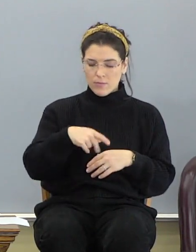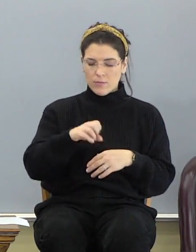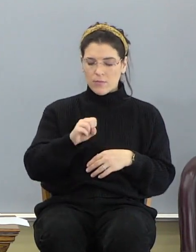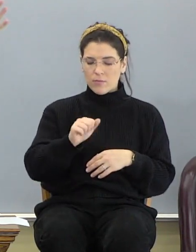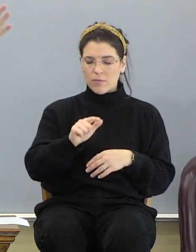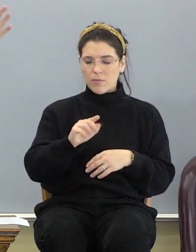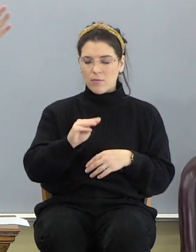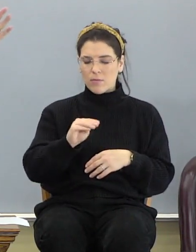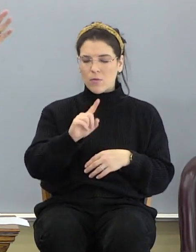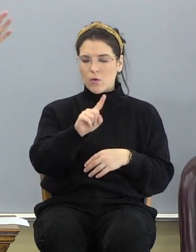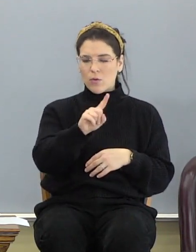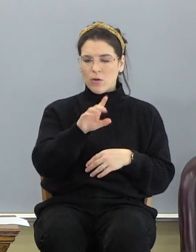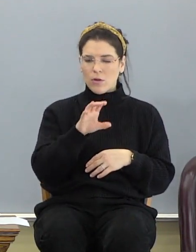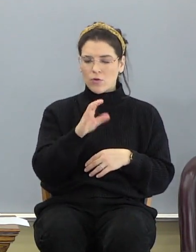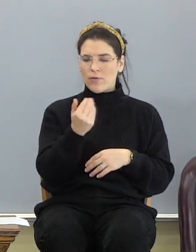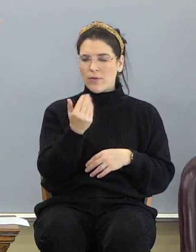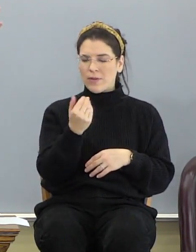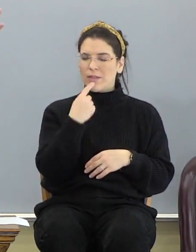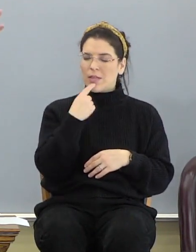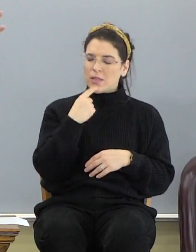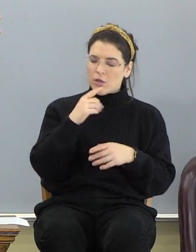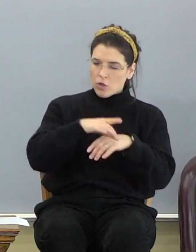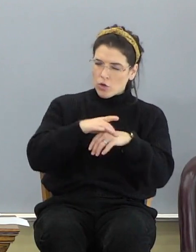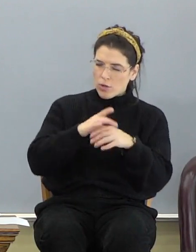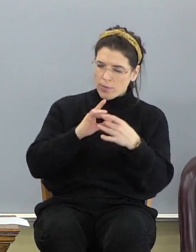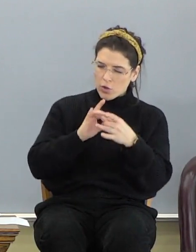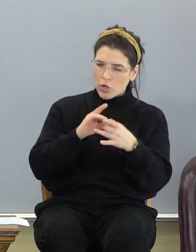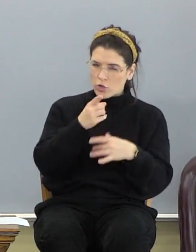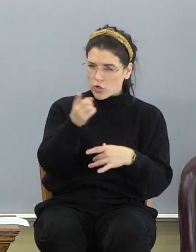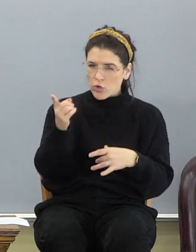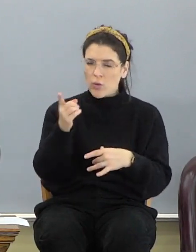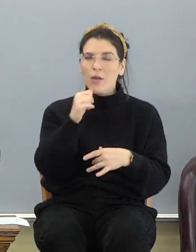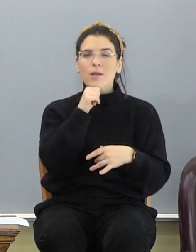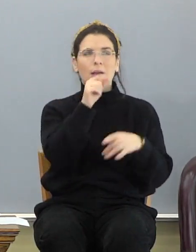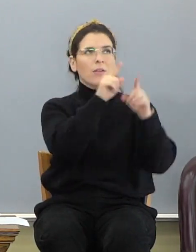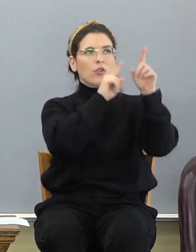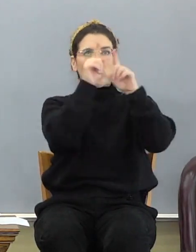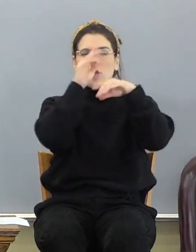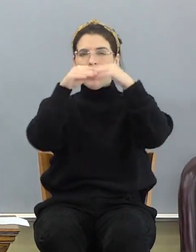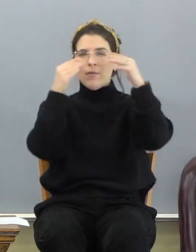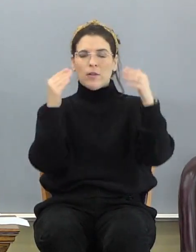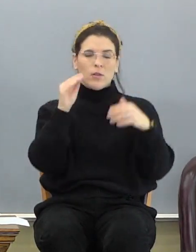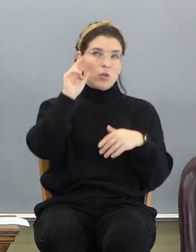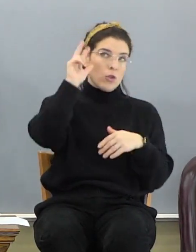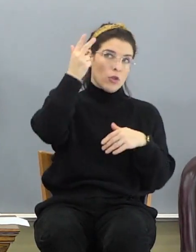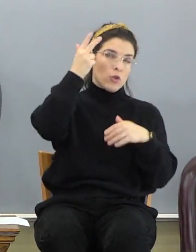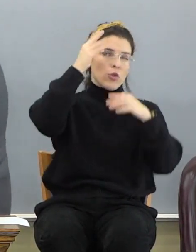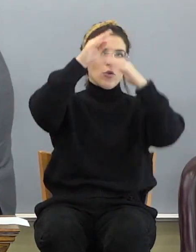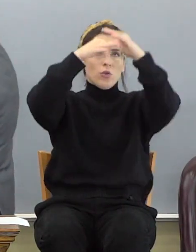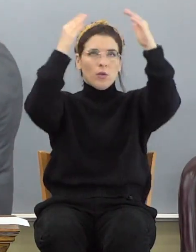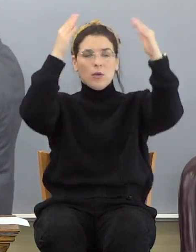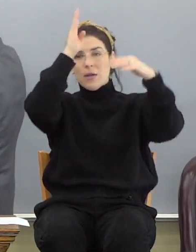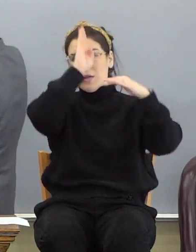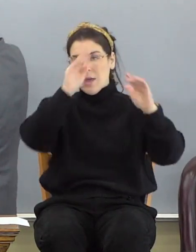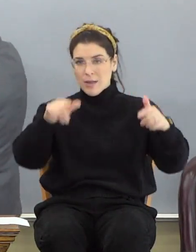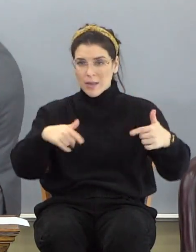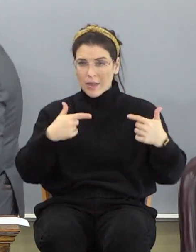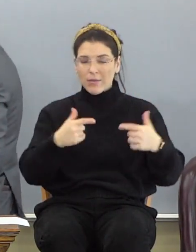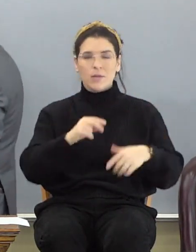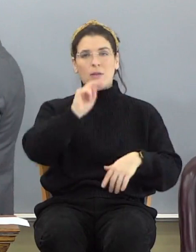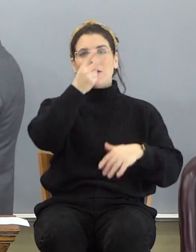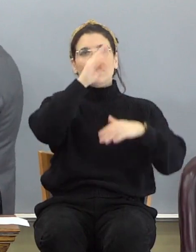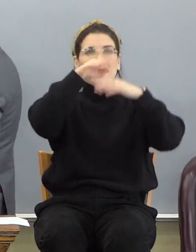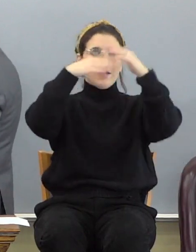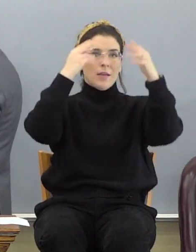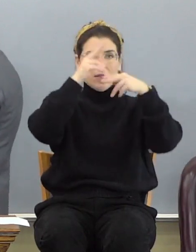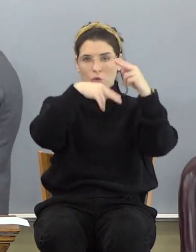earthy, not the heavens, not the starry heavens. There are three heavens in your Bible. The third one is where God lives. The second one is